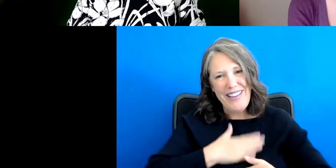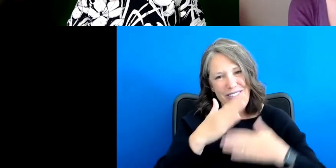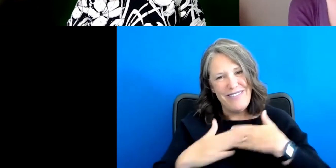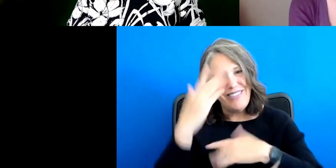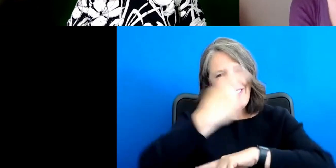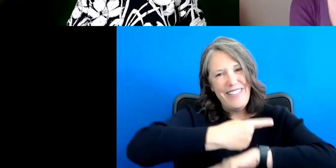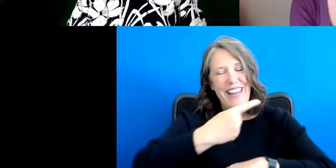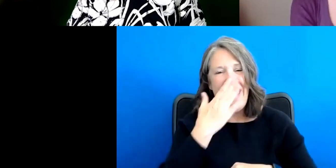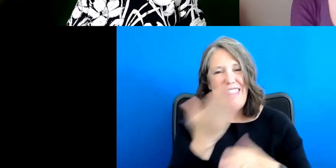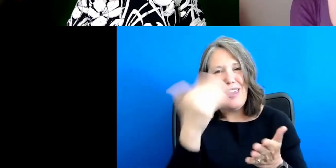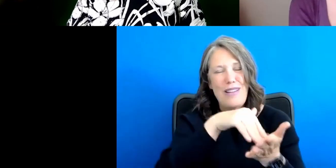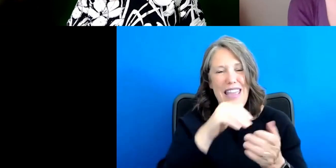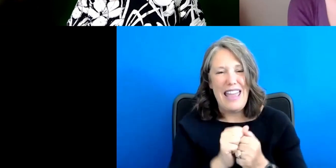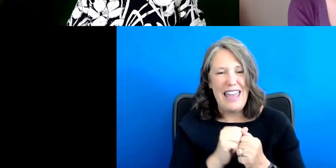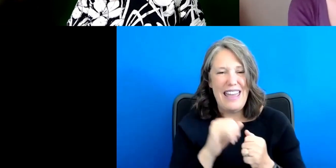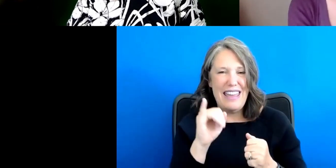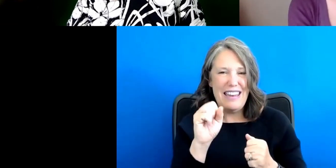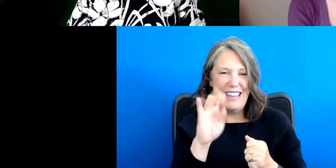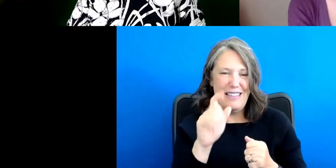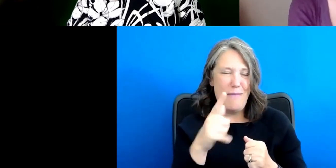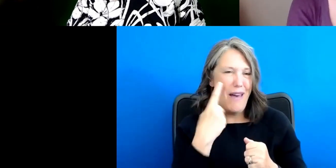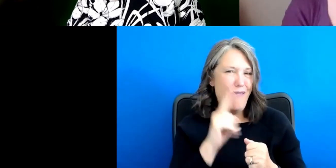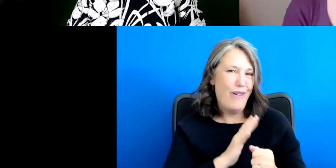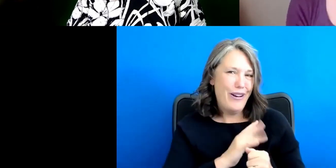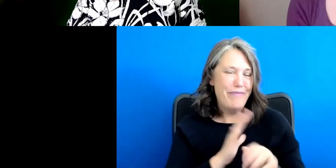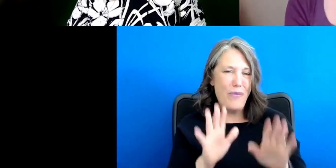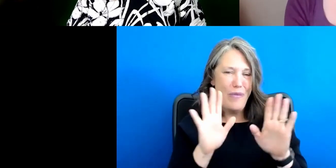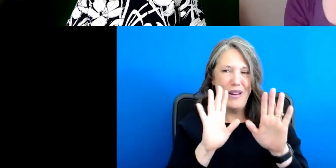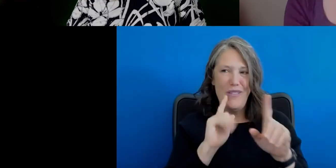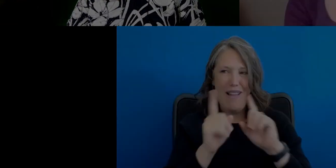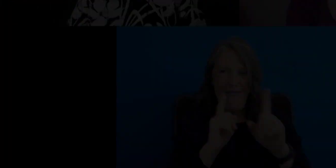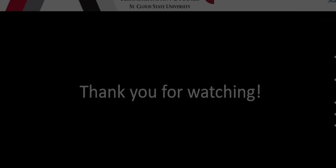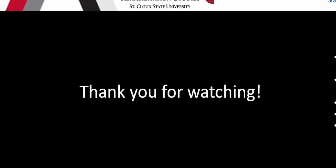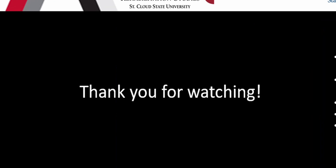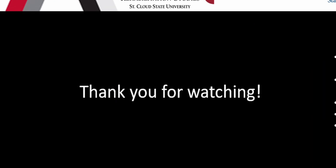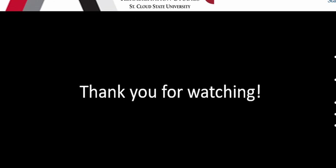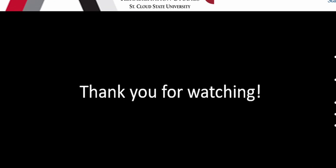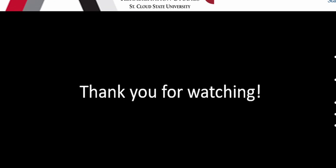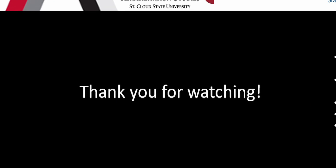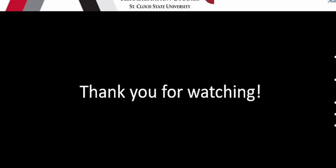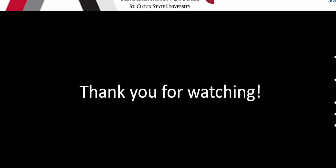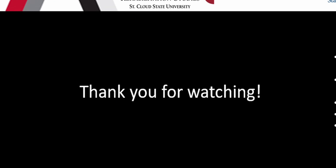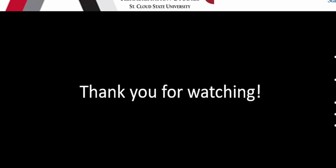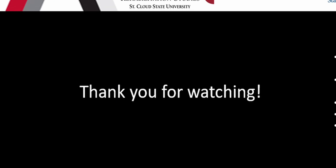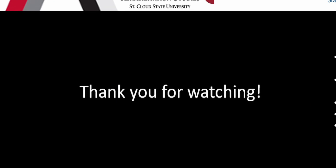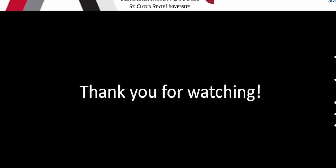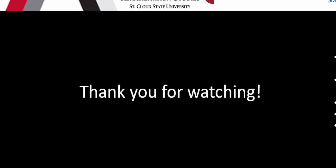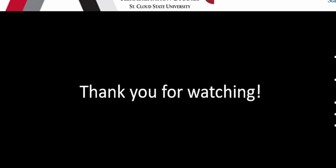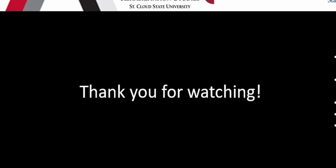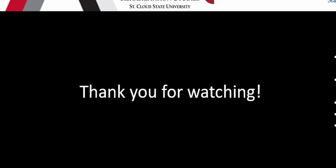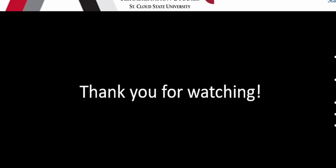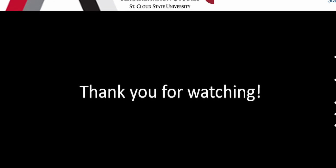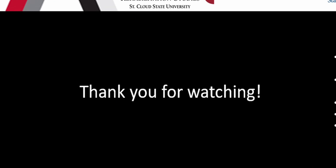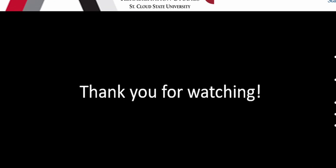day. And thank you again, Isabelle, for a delightful conversation. Thank you for watching Embracing the Difference Globally,